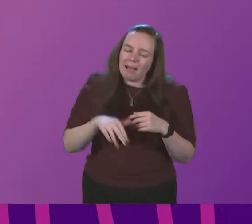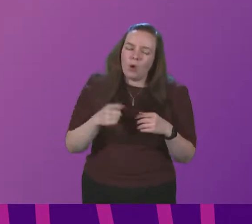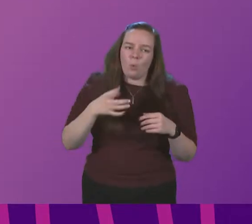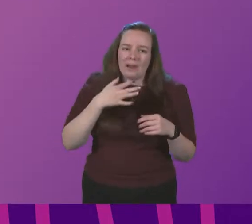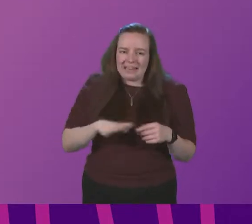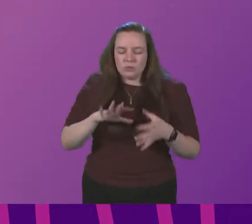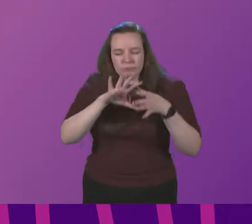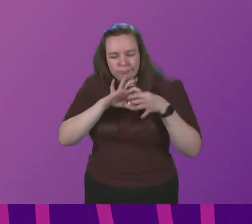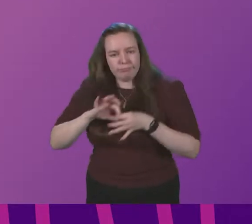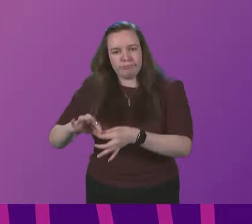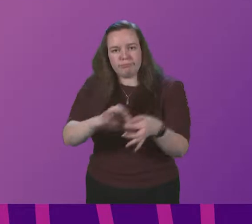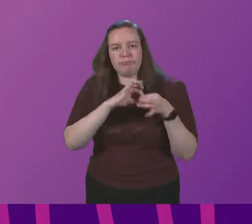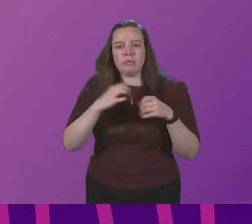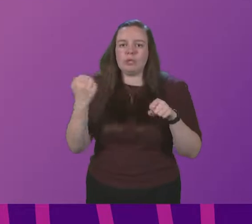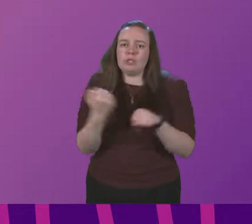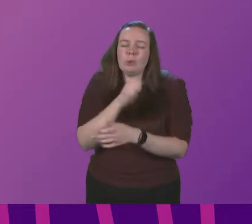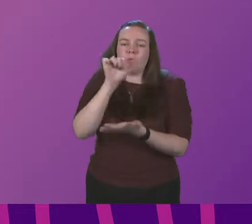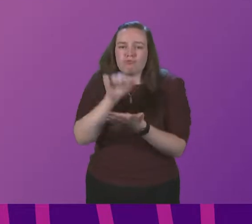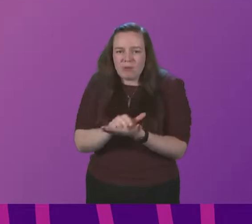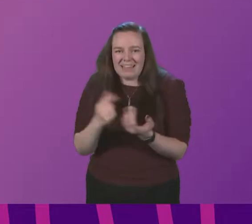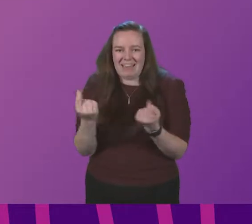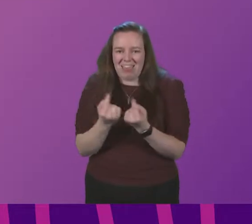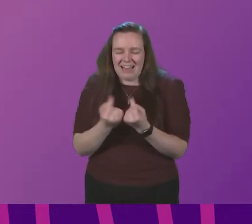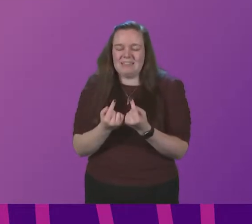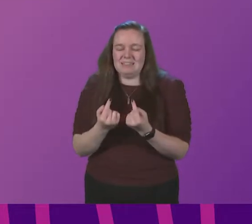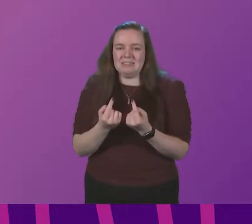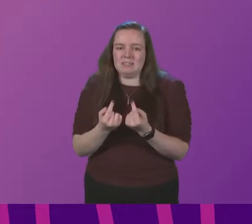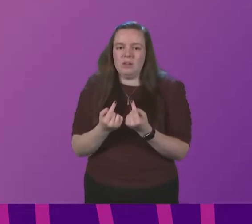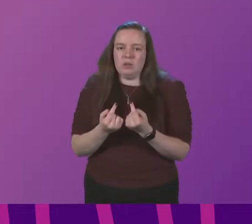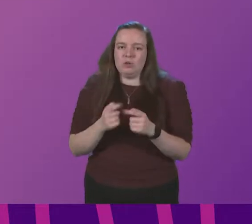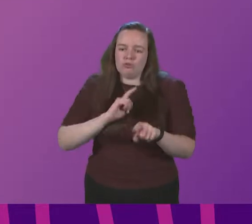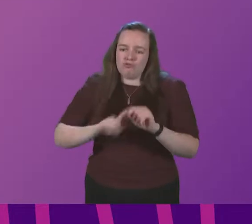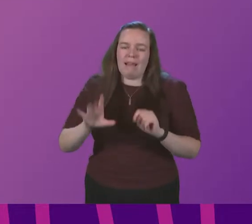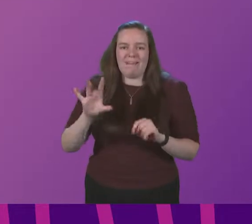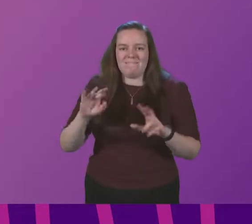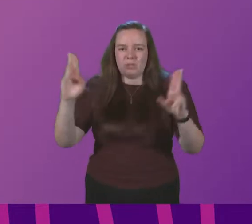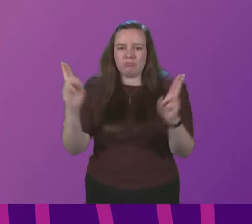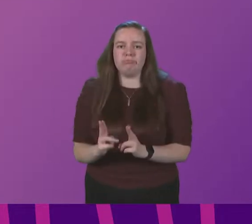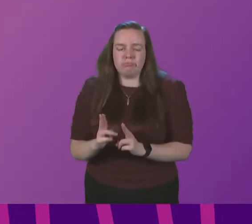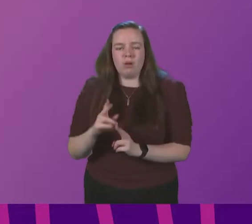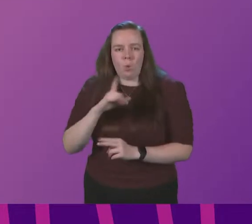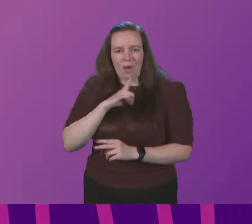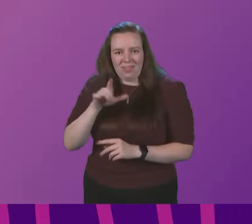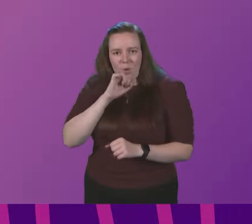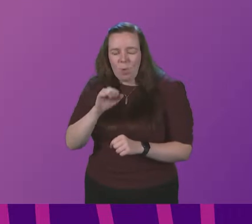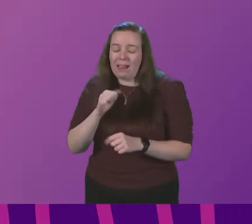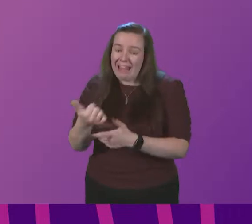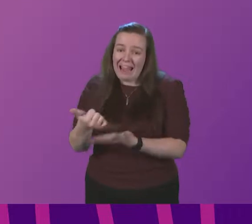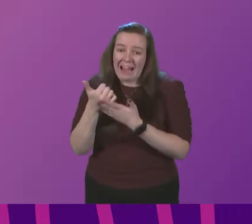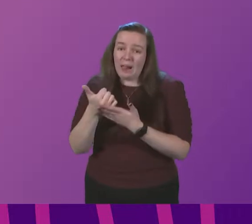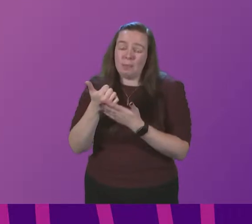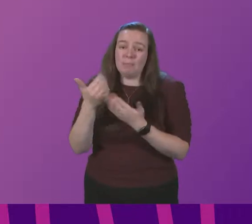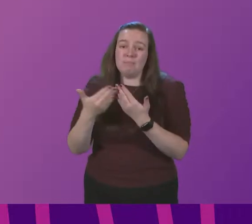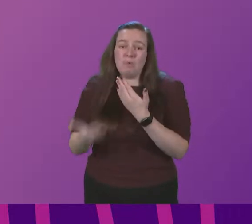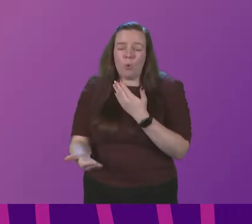to pull together to do all of the right things to drive infections down again because that will do more than anything else to